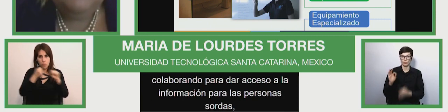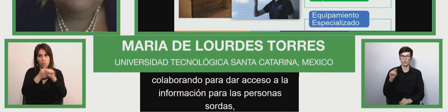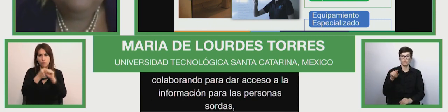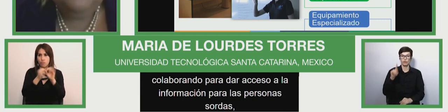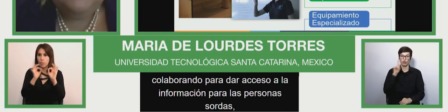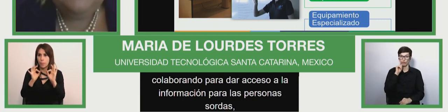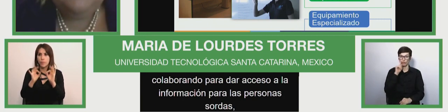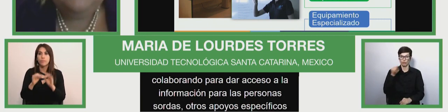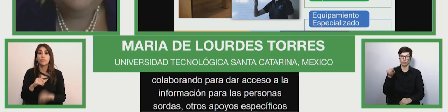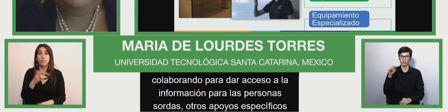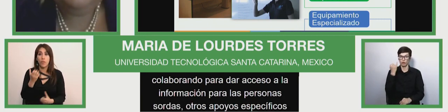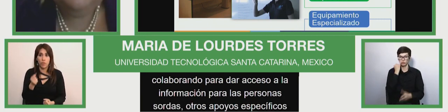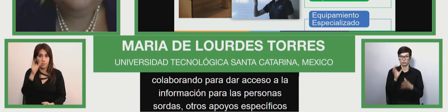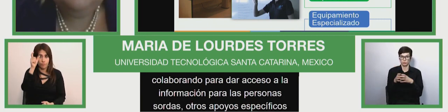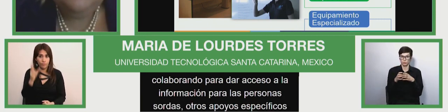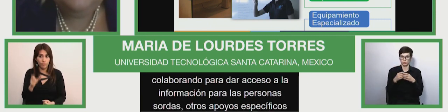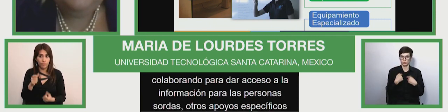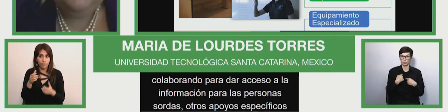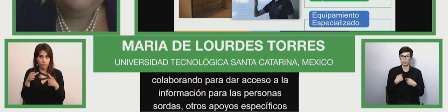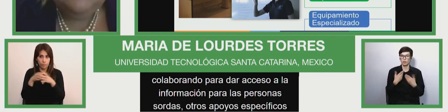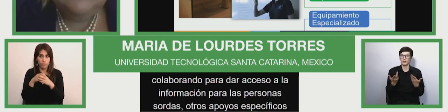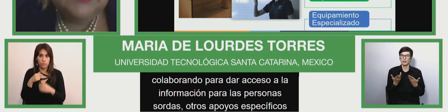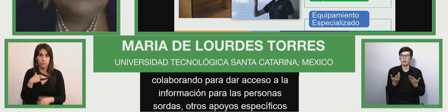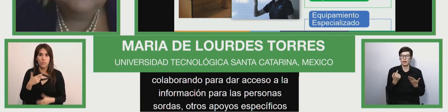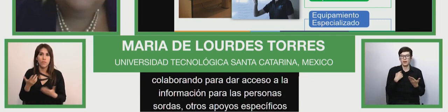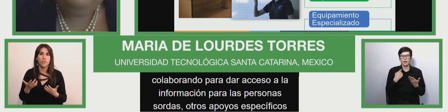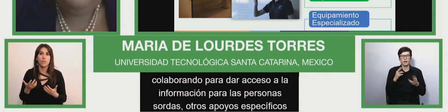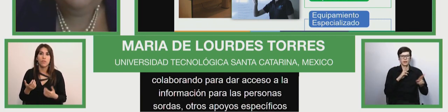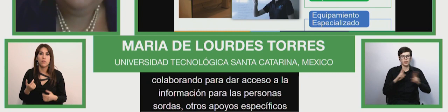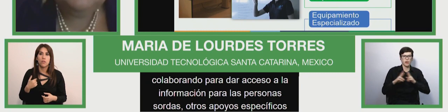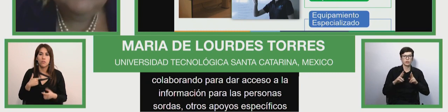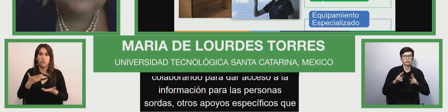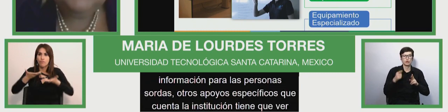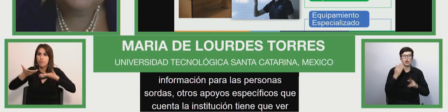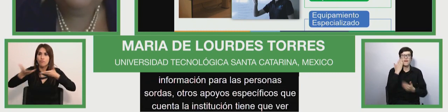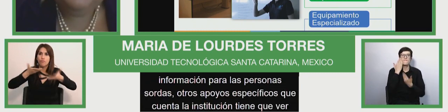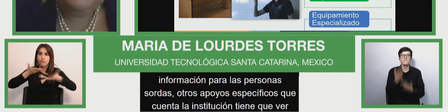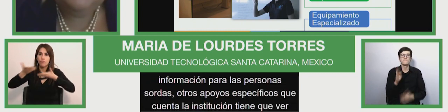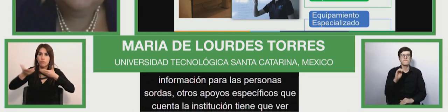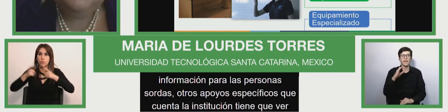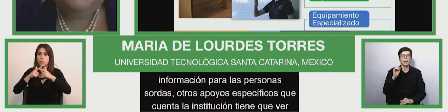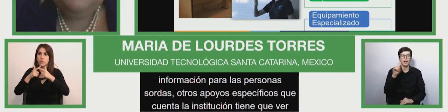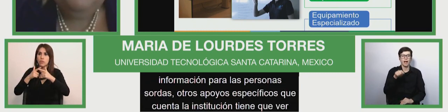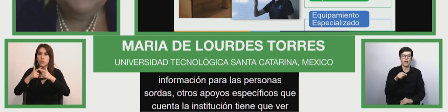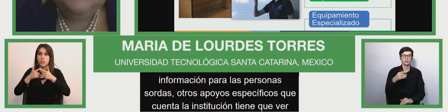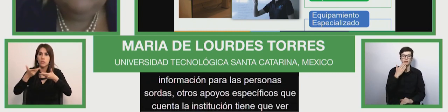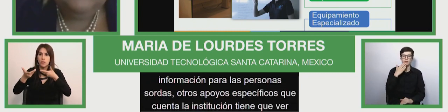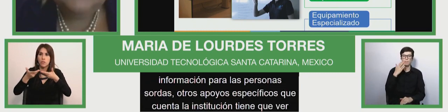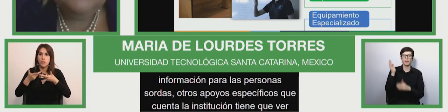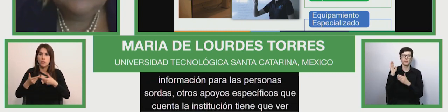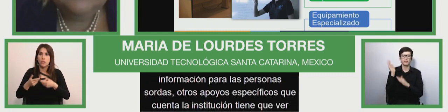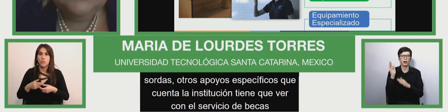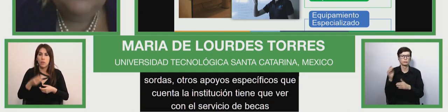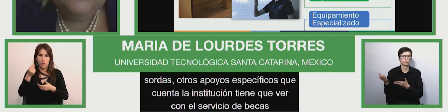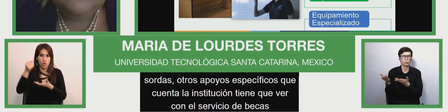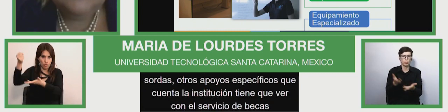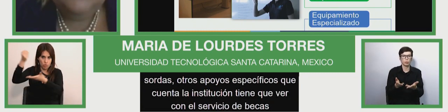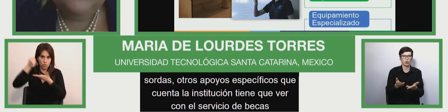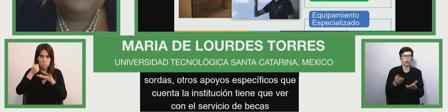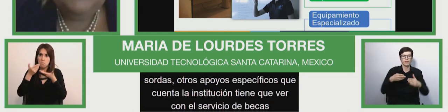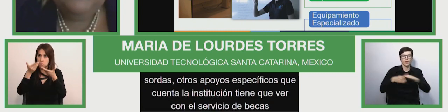have access to people who have problems in in this access is to have